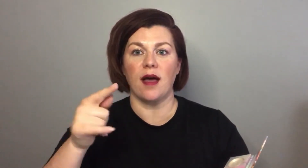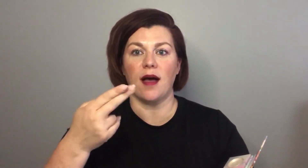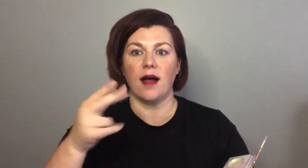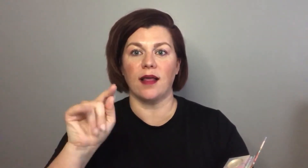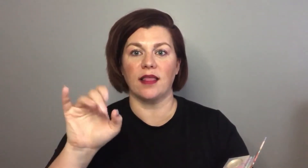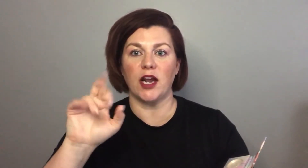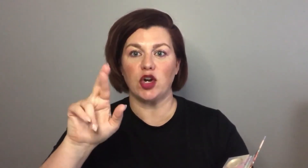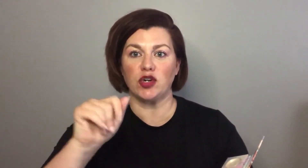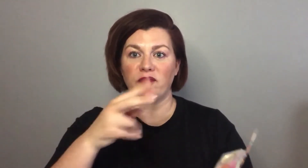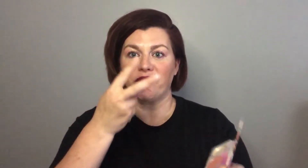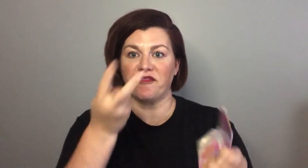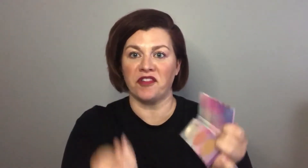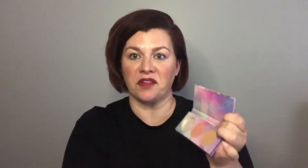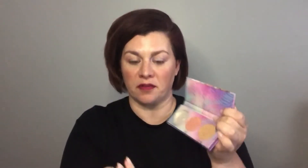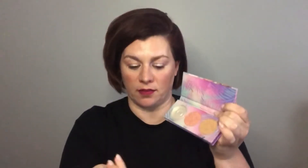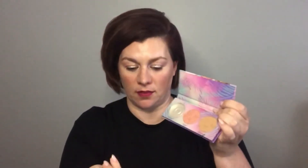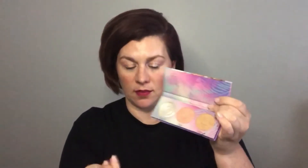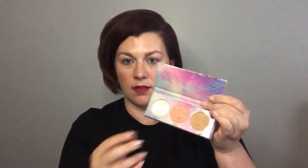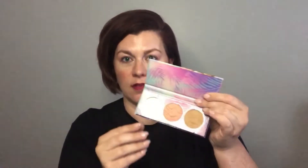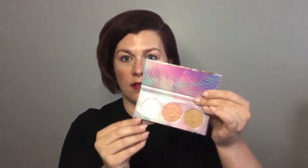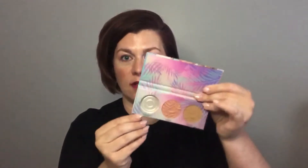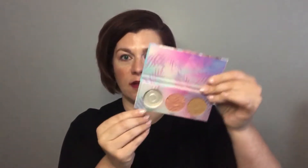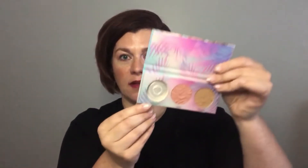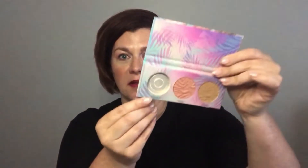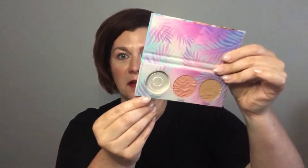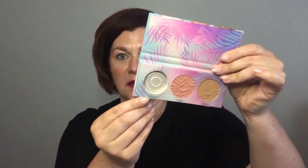okay so the highlighter just completely fell out